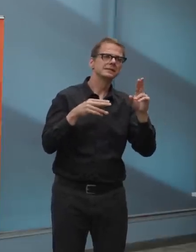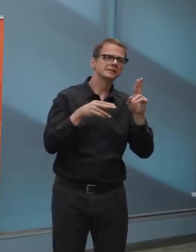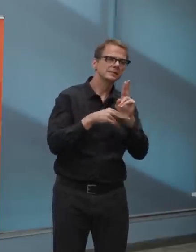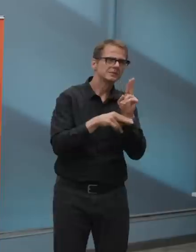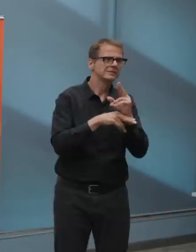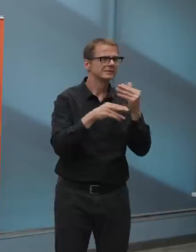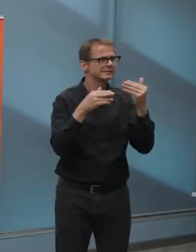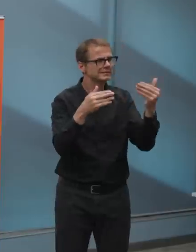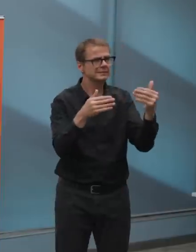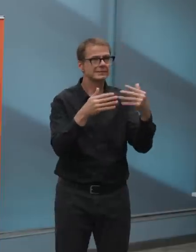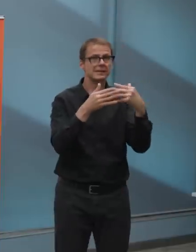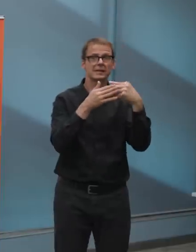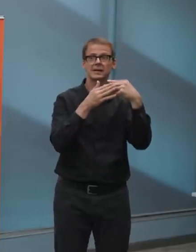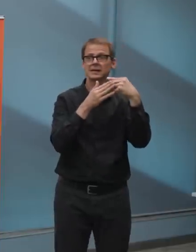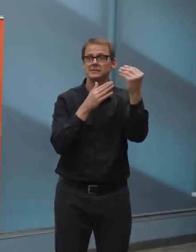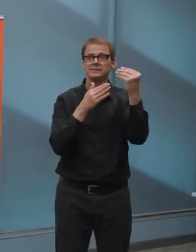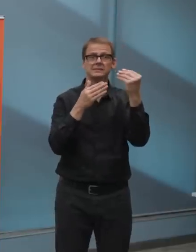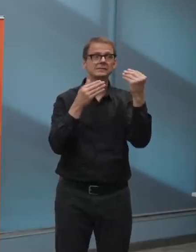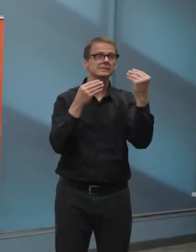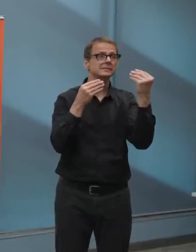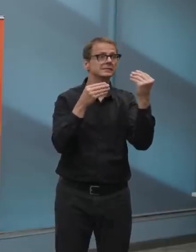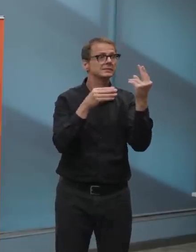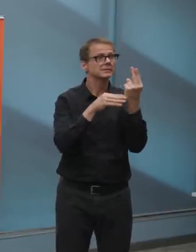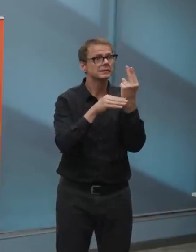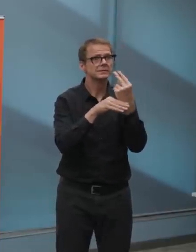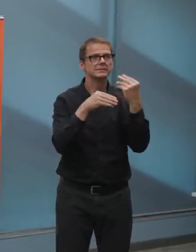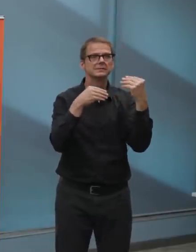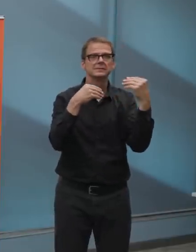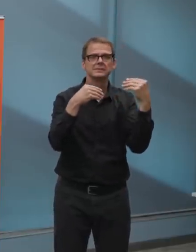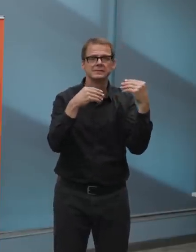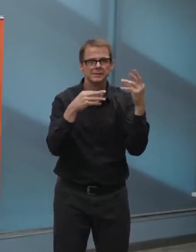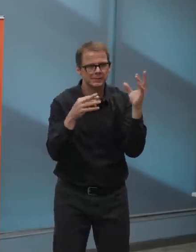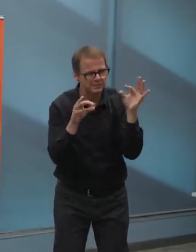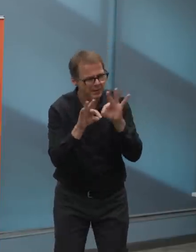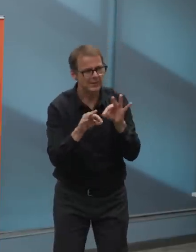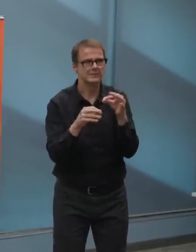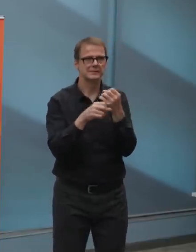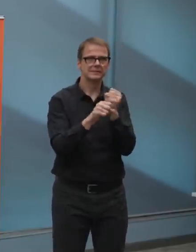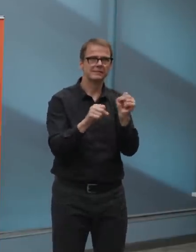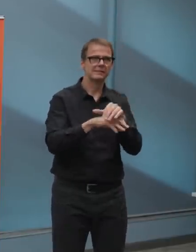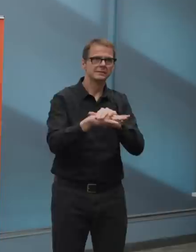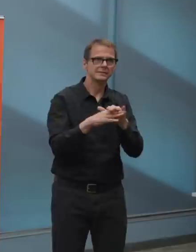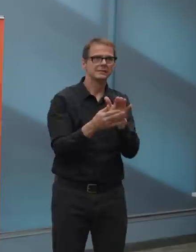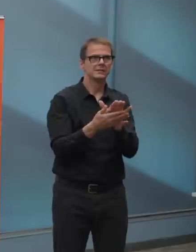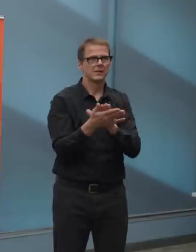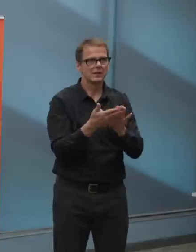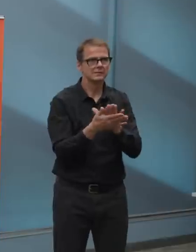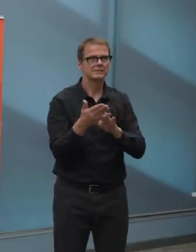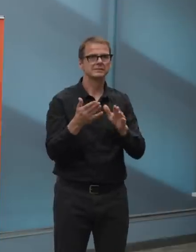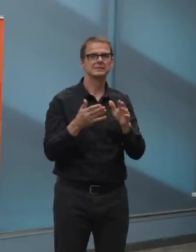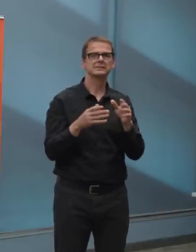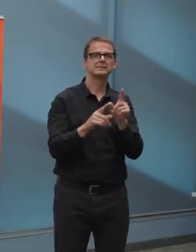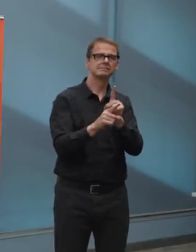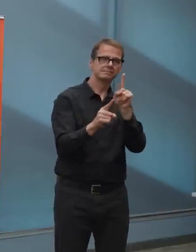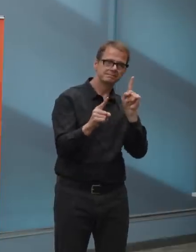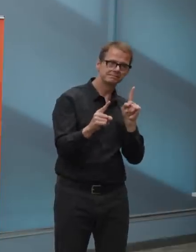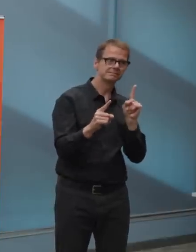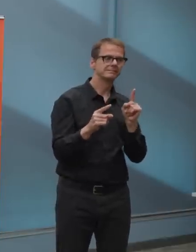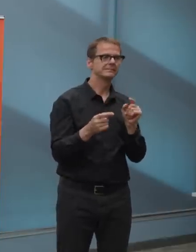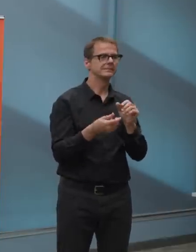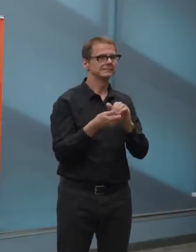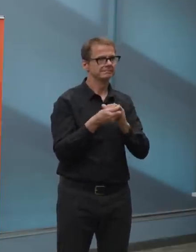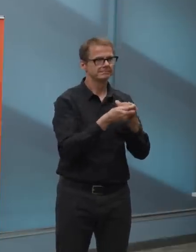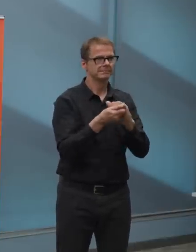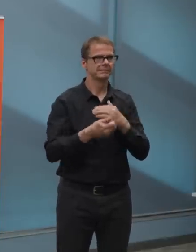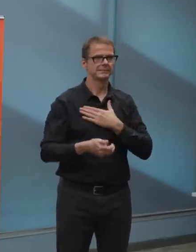have five reporters with us and a question that has come in, uh, via email from Scott Johnston, and this is for the mayor. And it